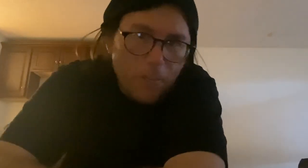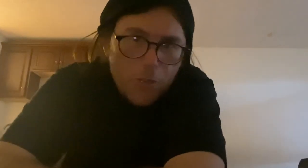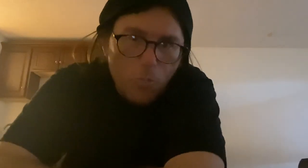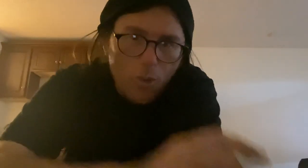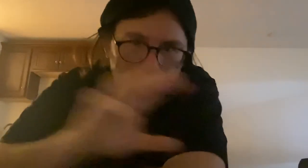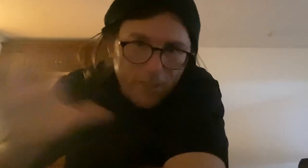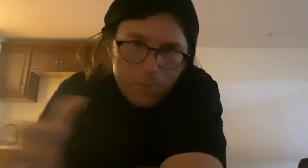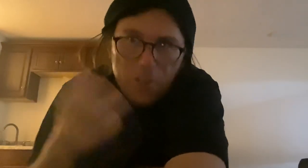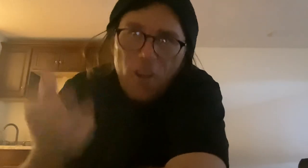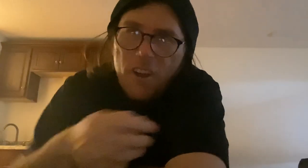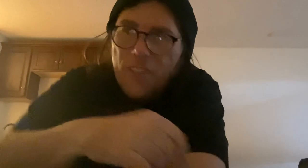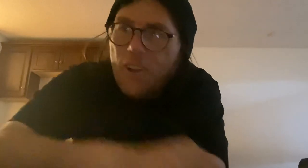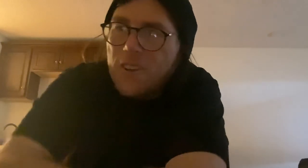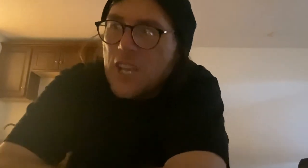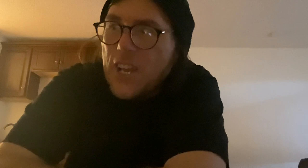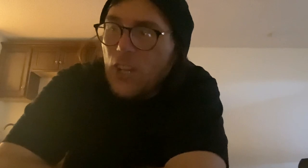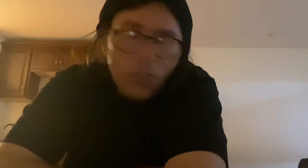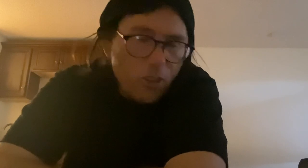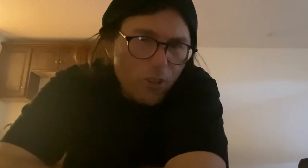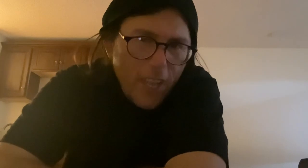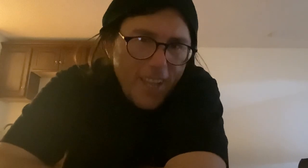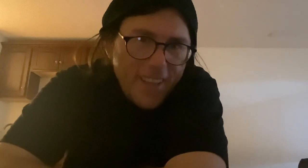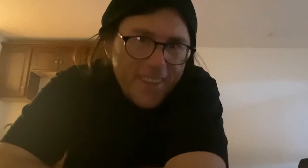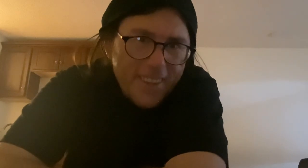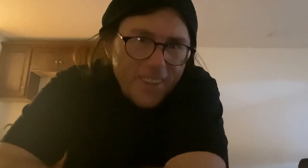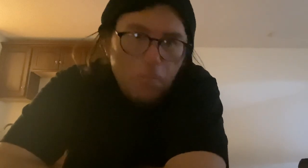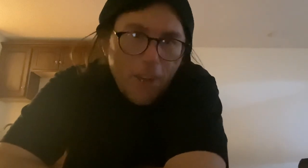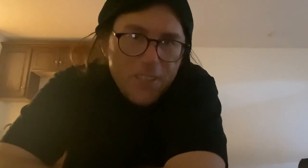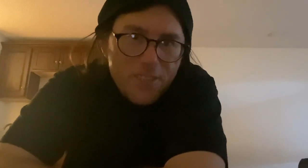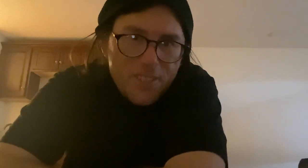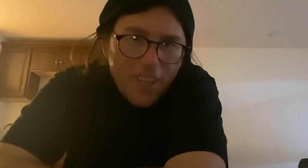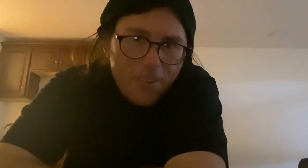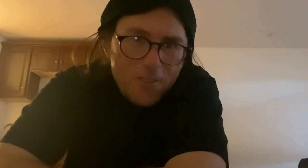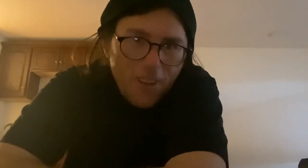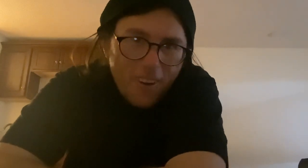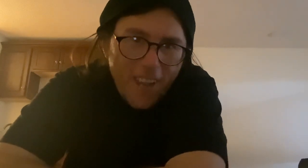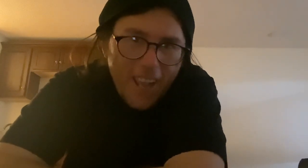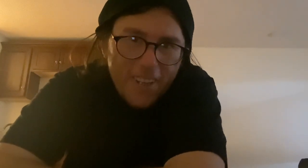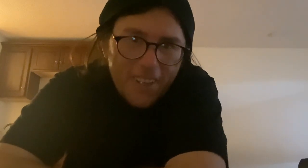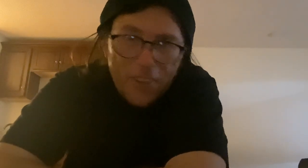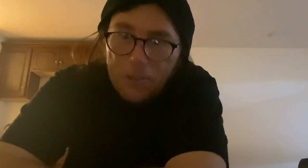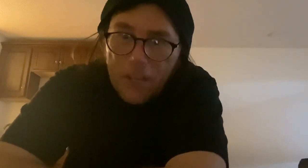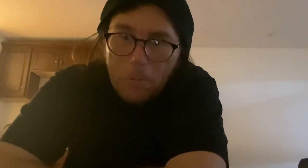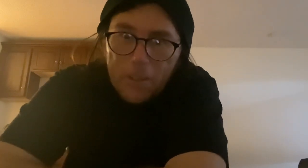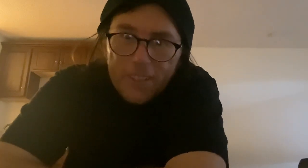commission work, you know, especially the arts, look at the prices others are and their capabilities.